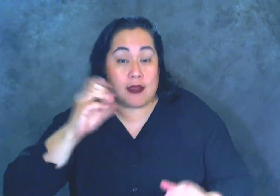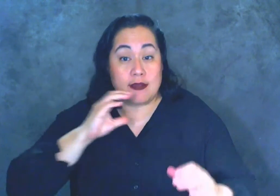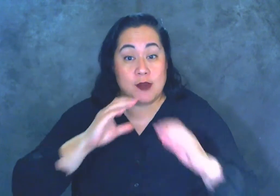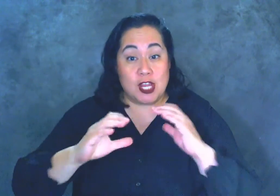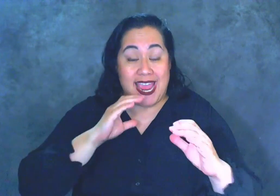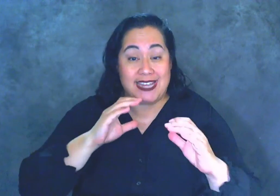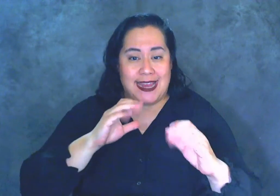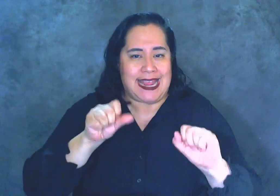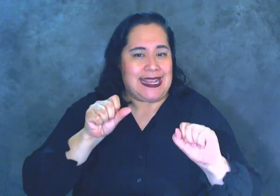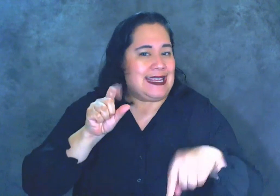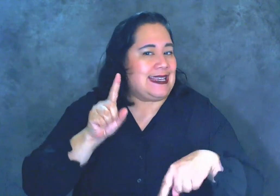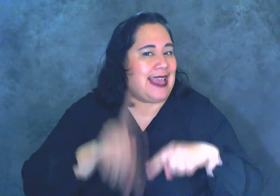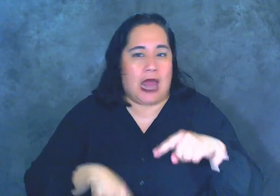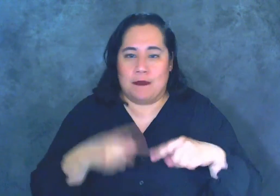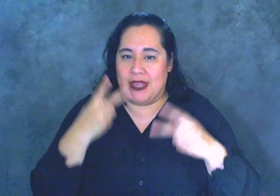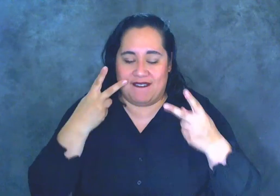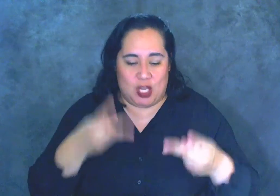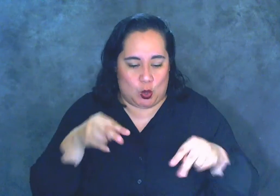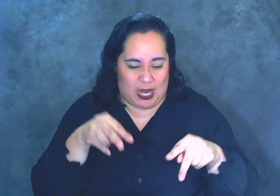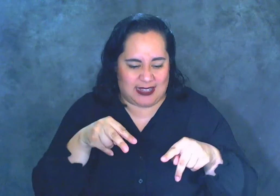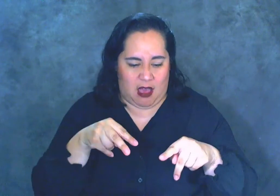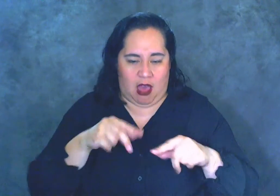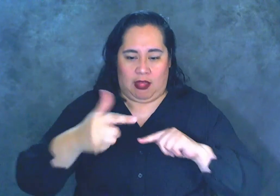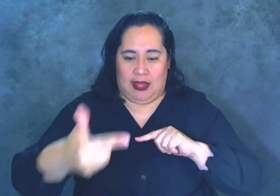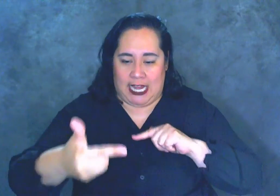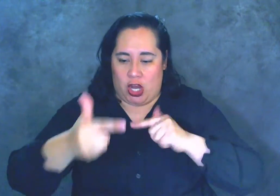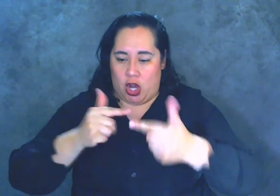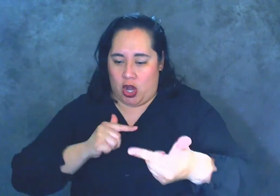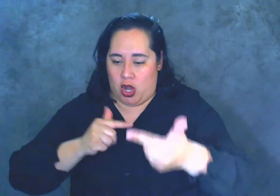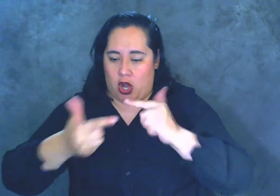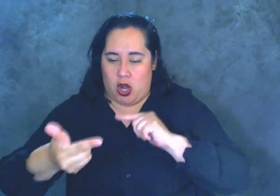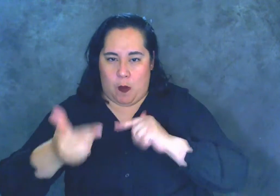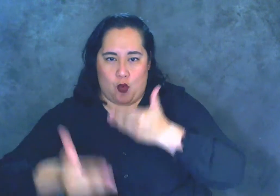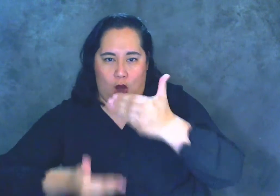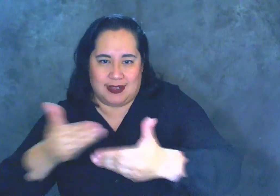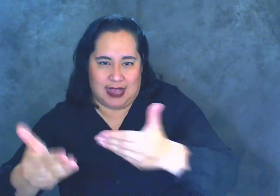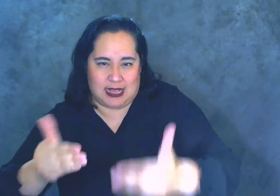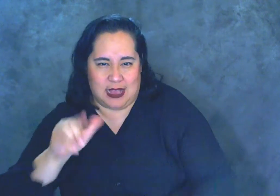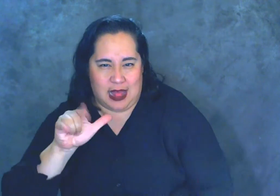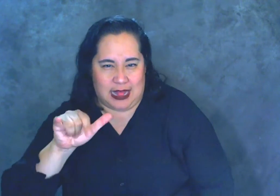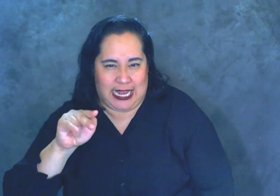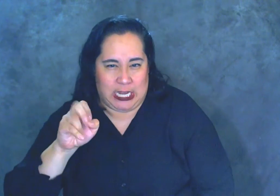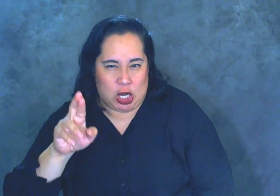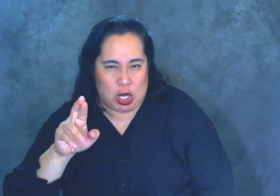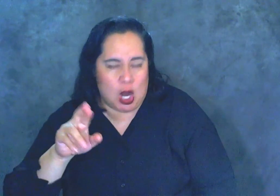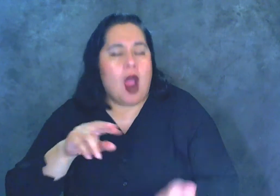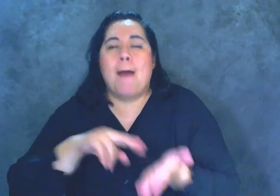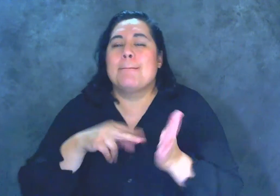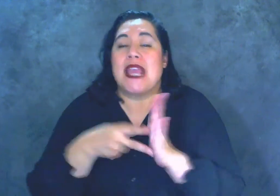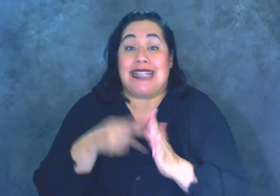cannot be viewed as a linear process, which means ideas flowing one at a time and